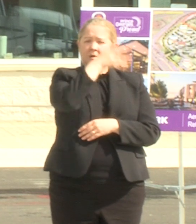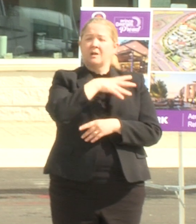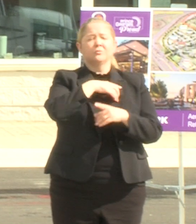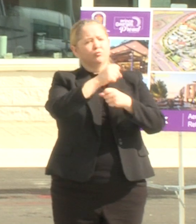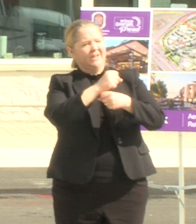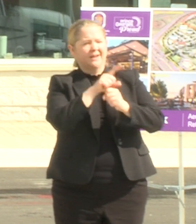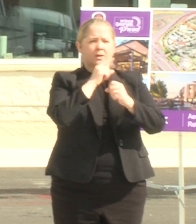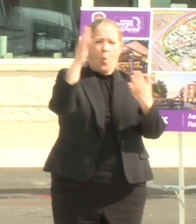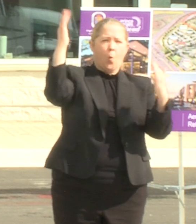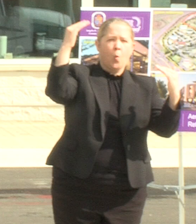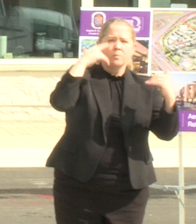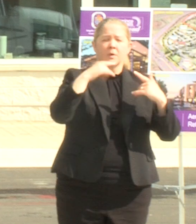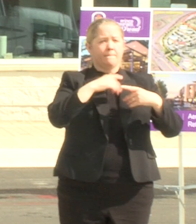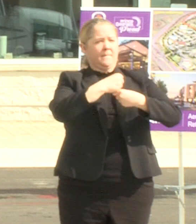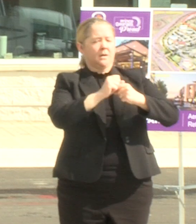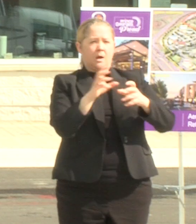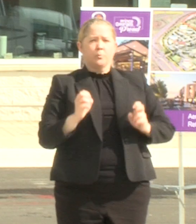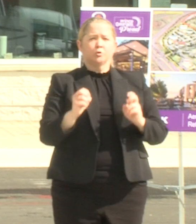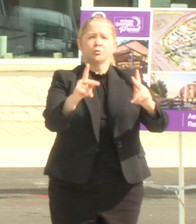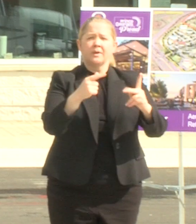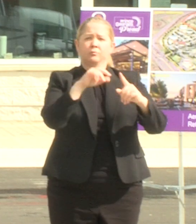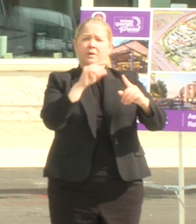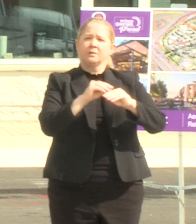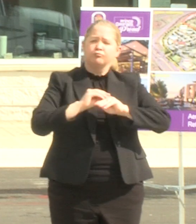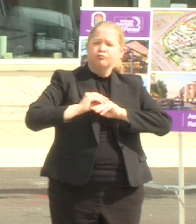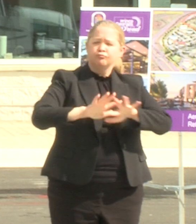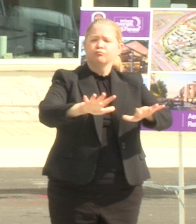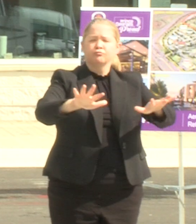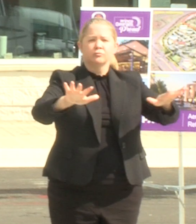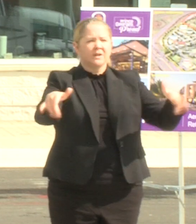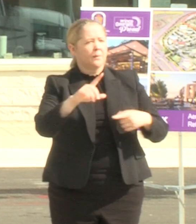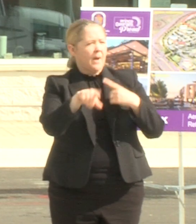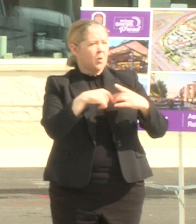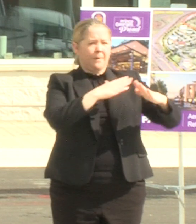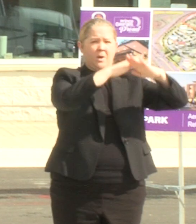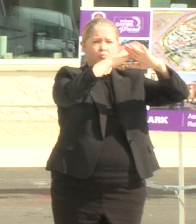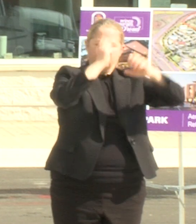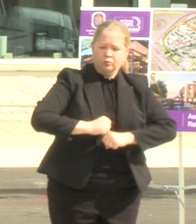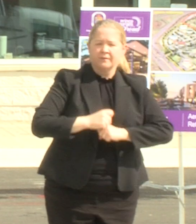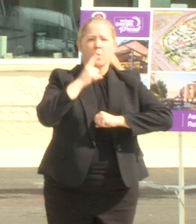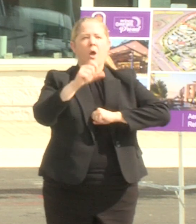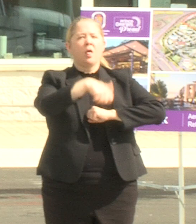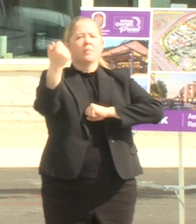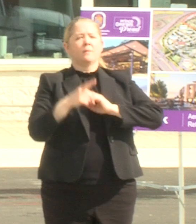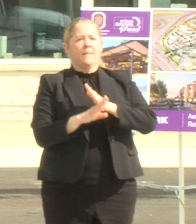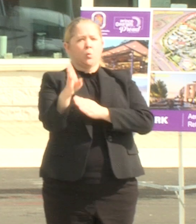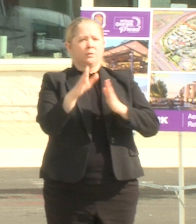opportunities and inspiring the communities we serve it's about breaking the barriers for other minority developers